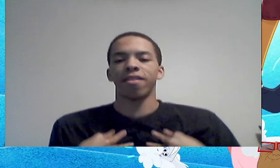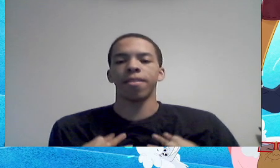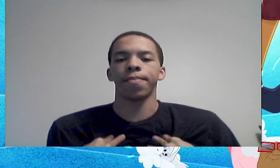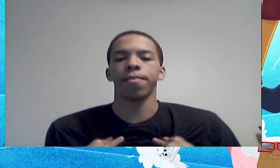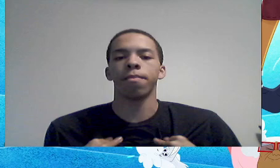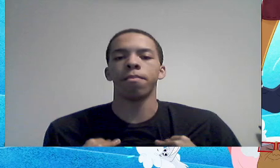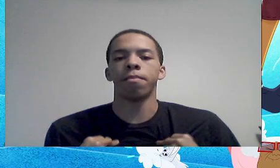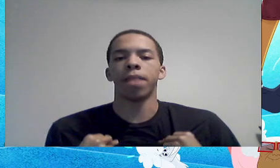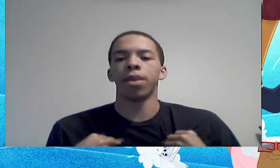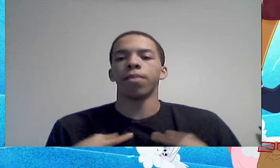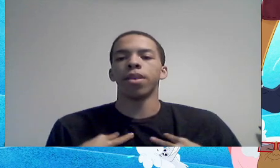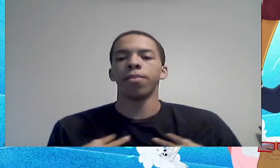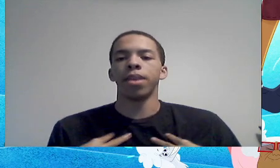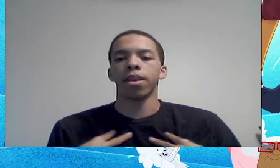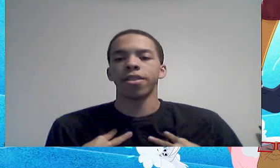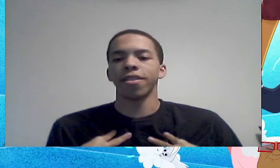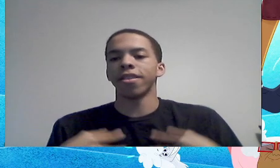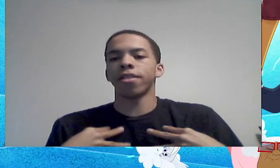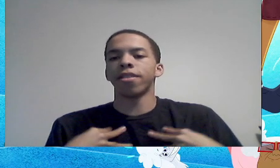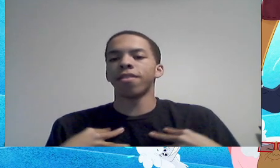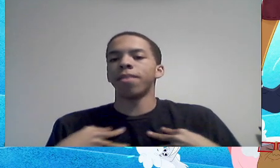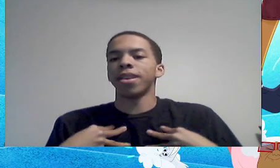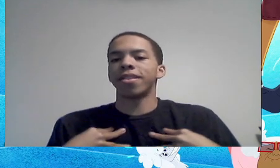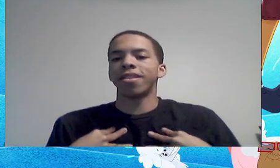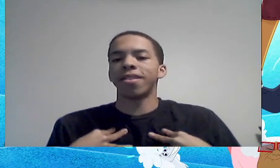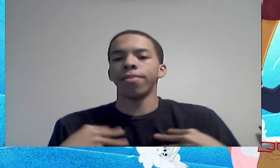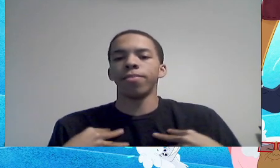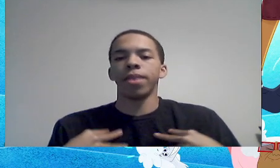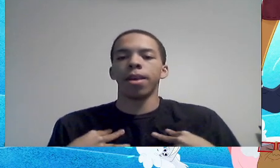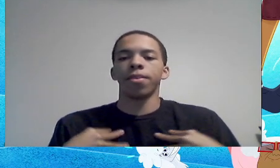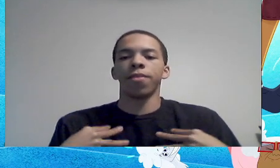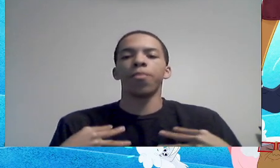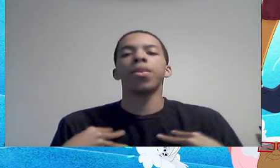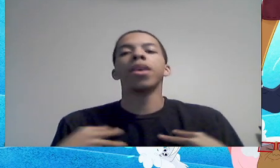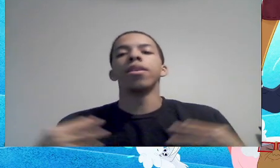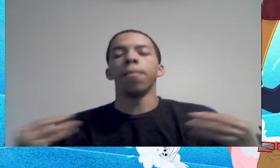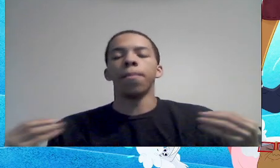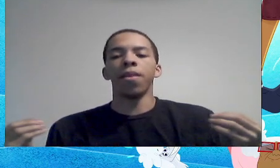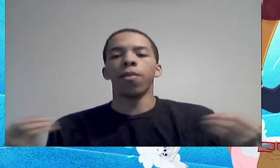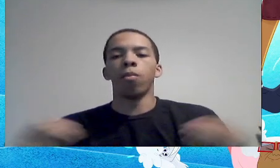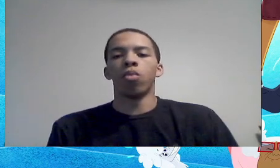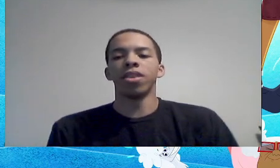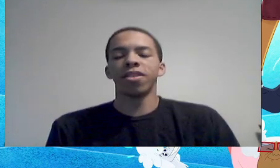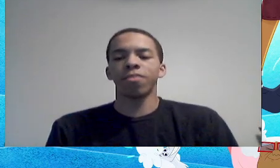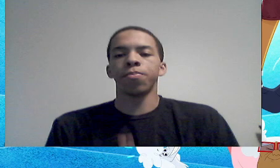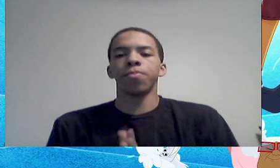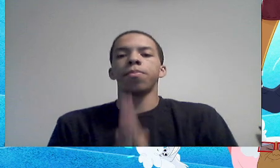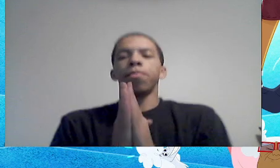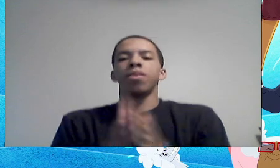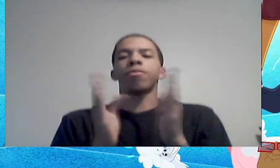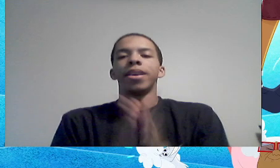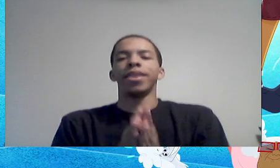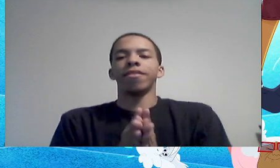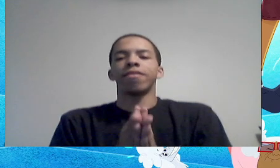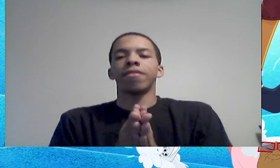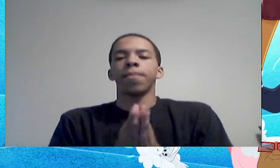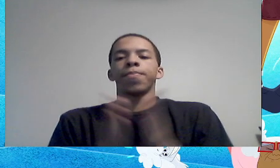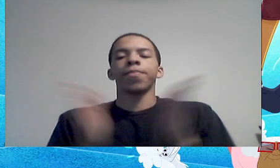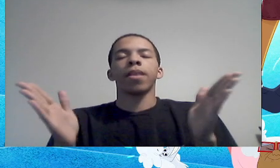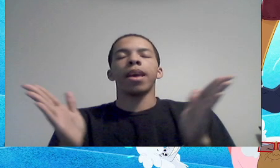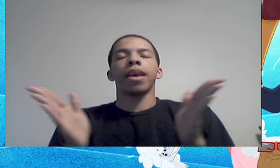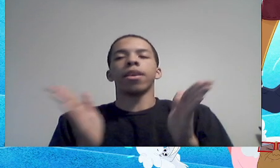even just my own brother being autistic, just my sibling being able to, to be from one space,